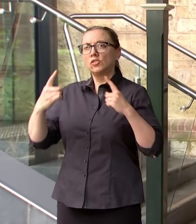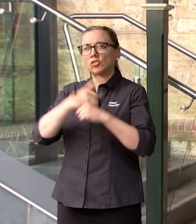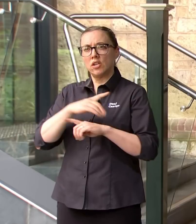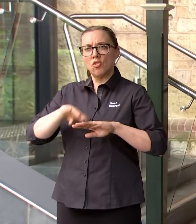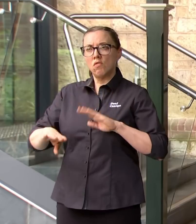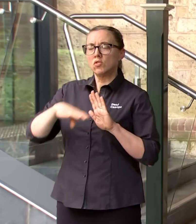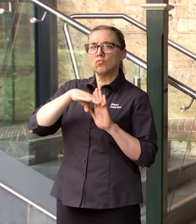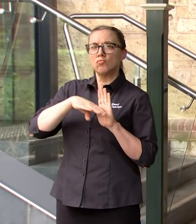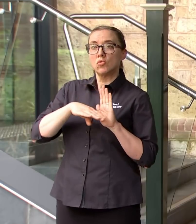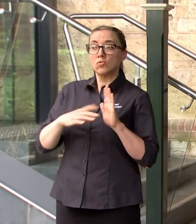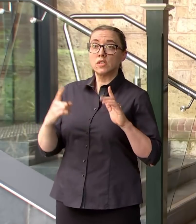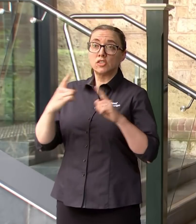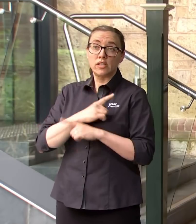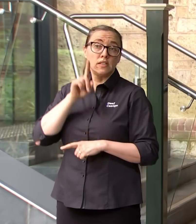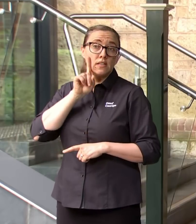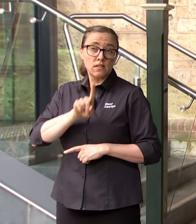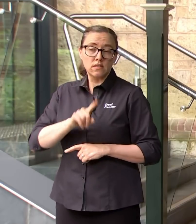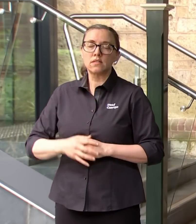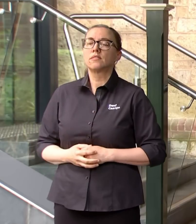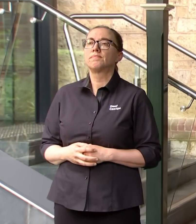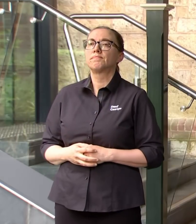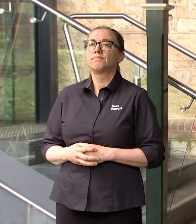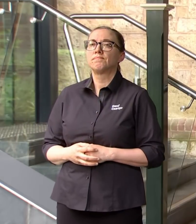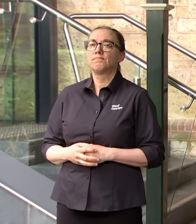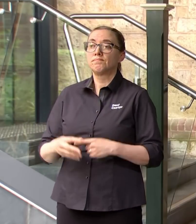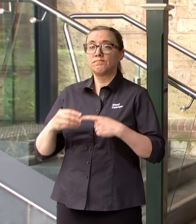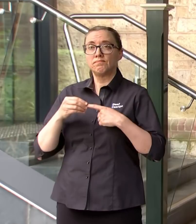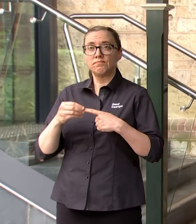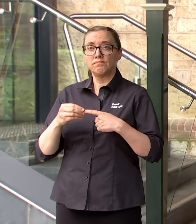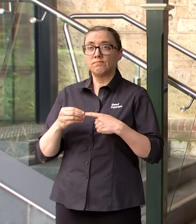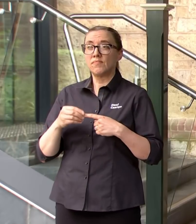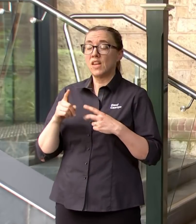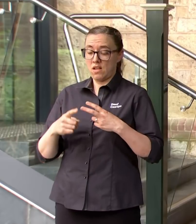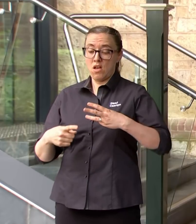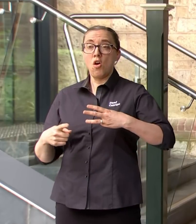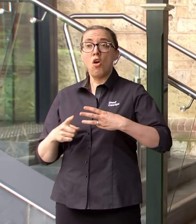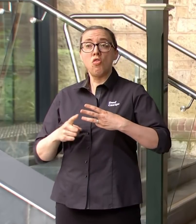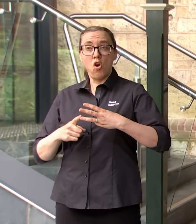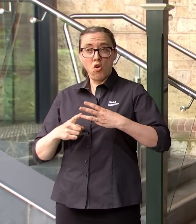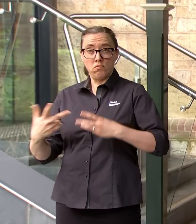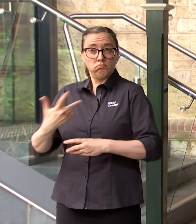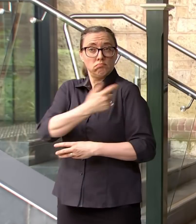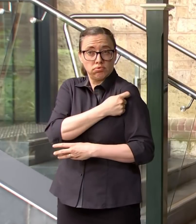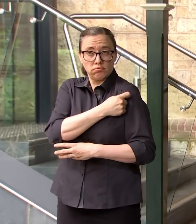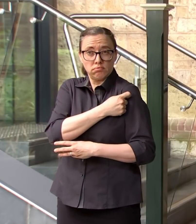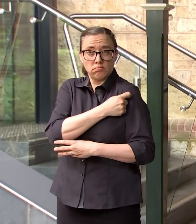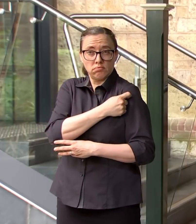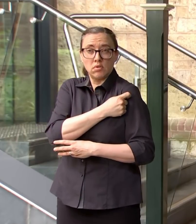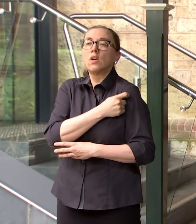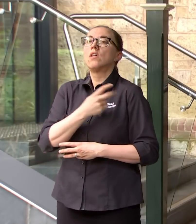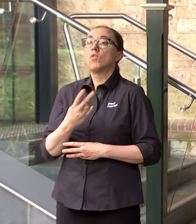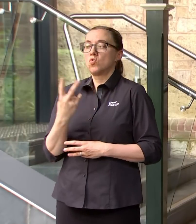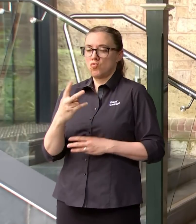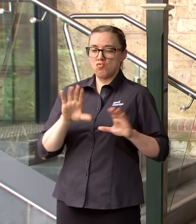yesterday and that was making it mandatory for the third dose for two sets of